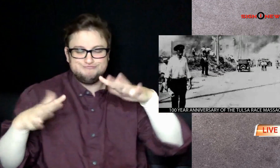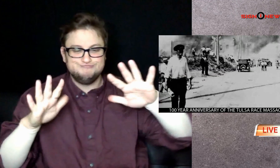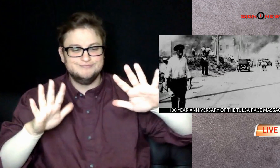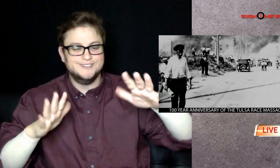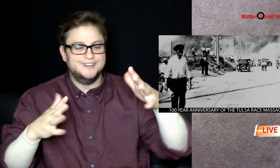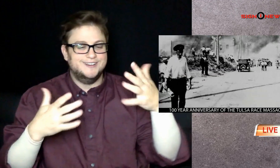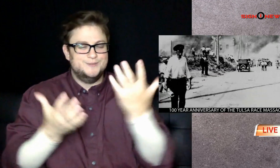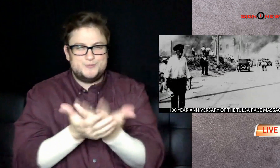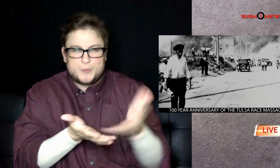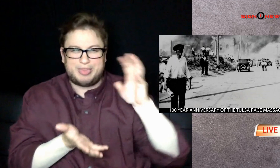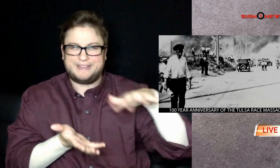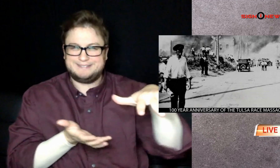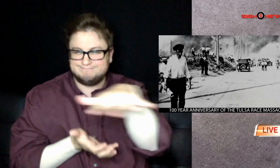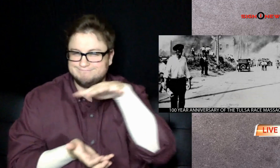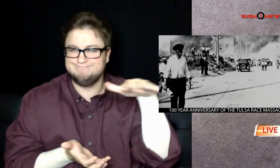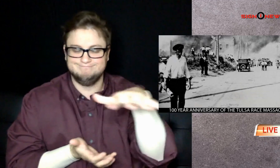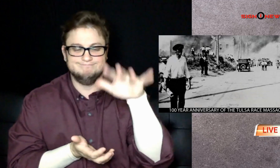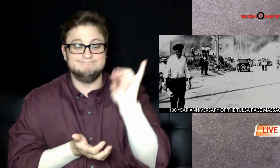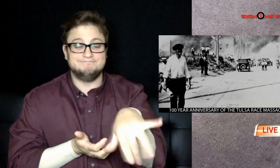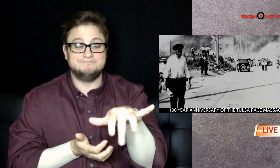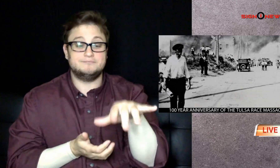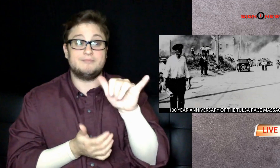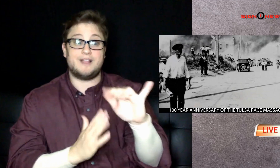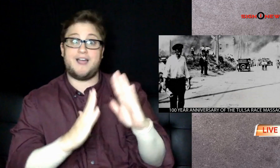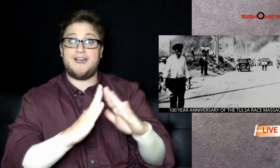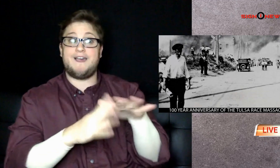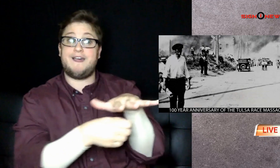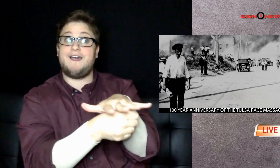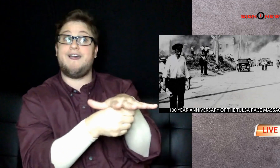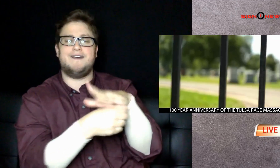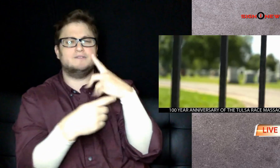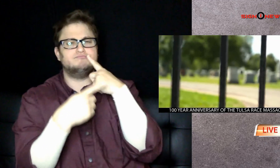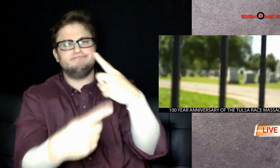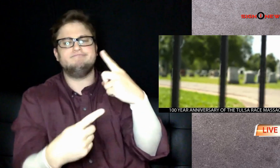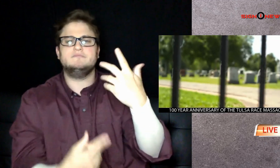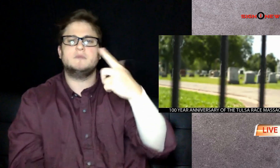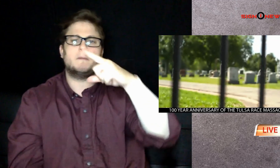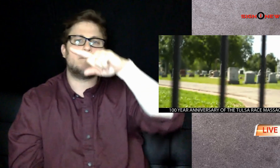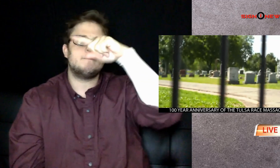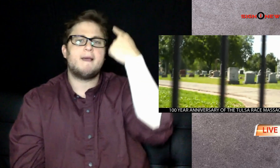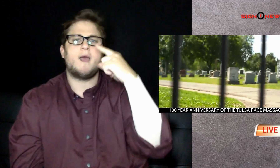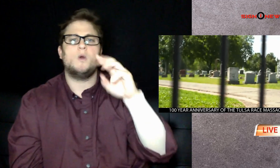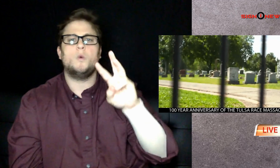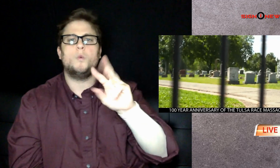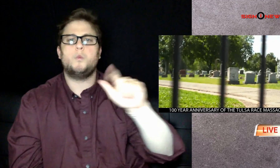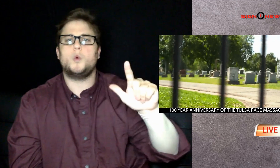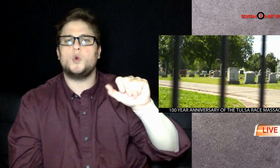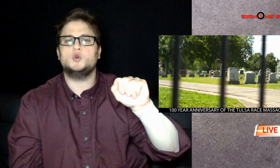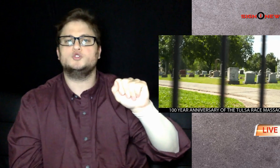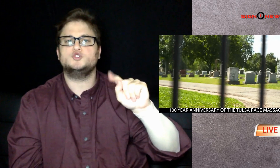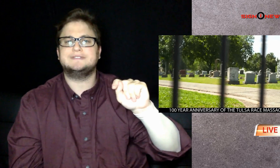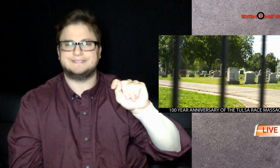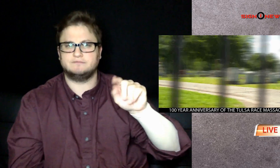In 1921, the vibrant, affluent black community in Greenwood, Oklahoma,